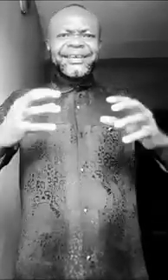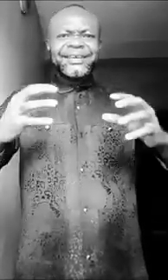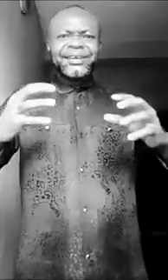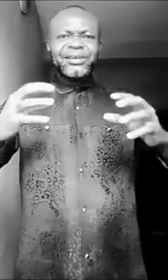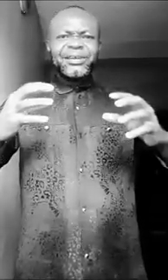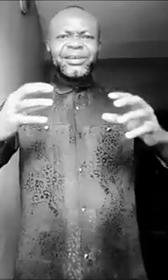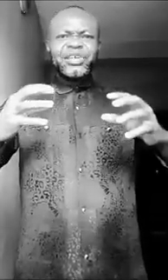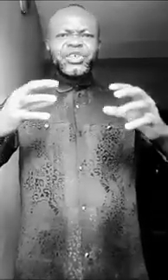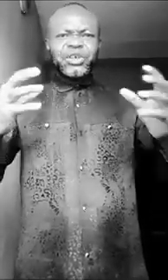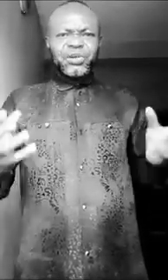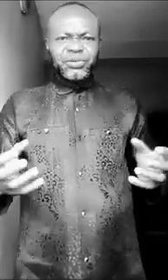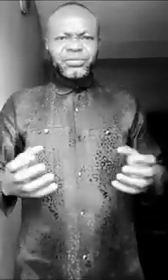shell,